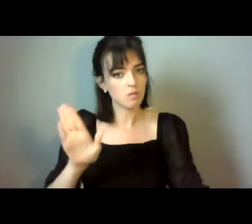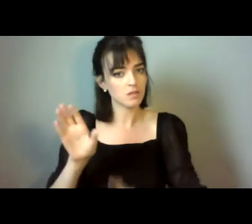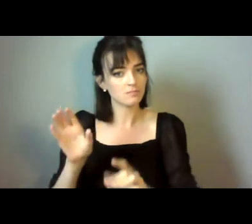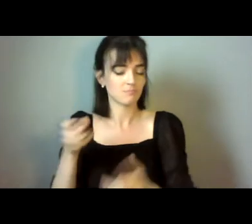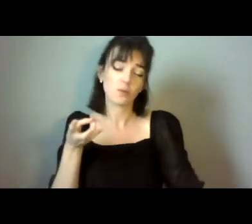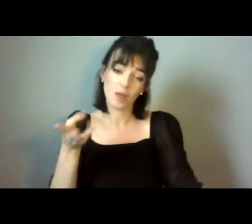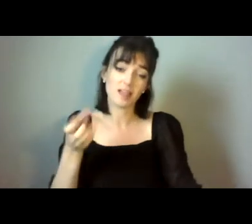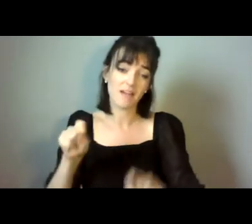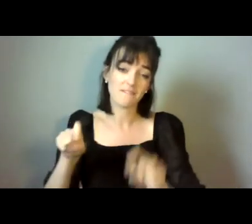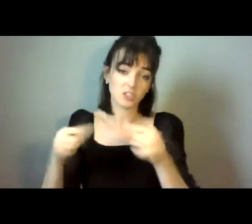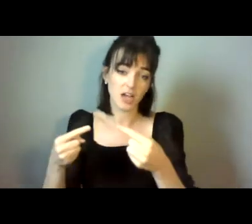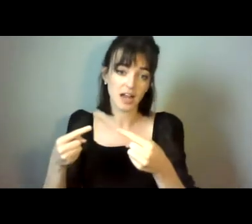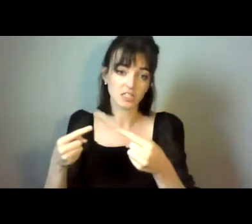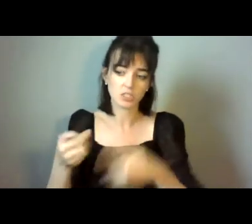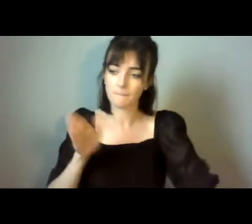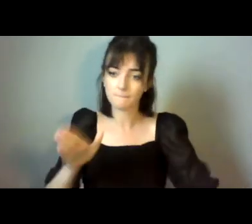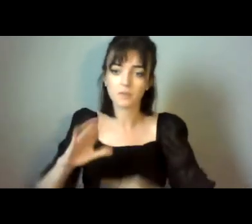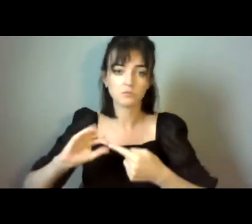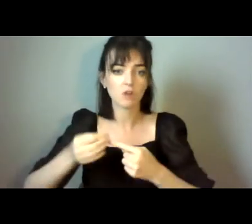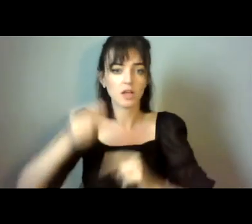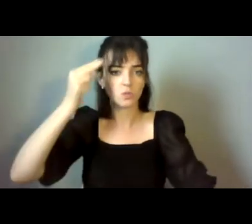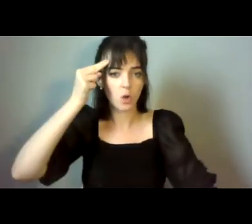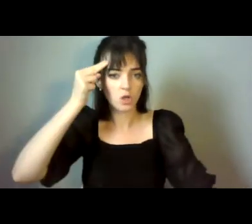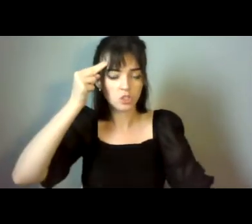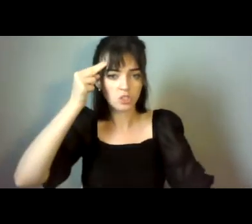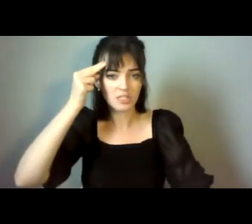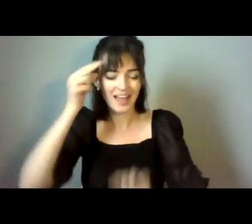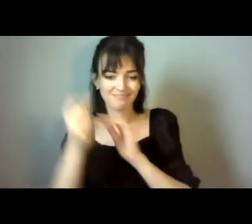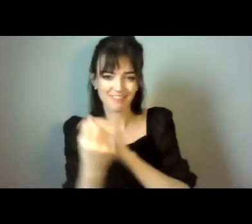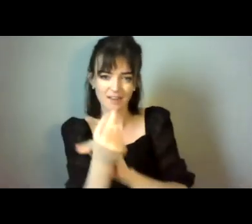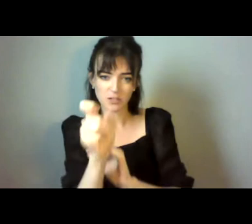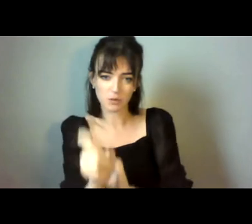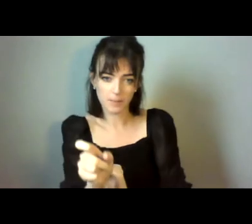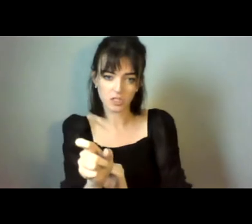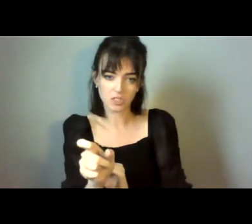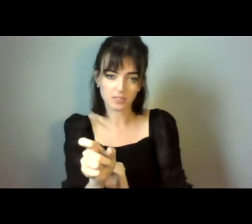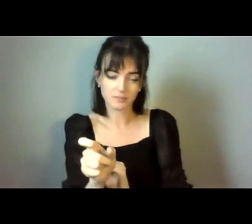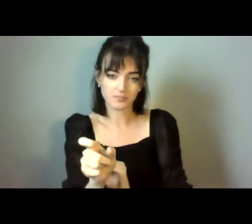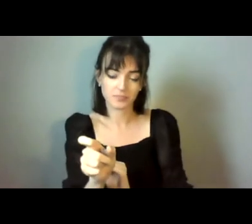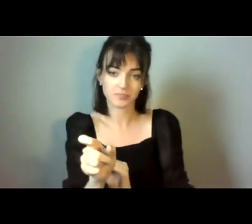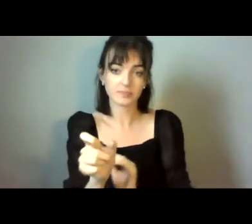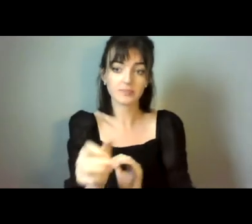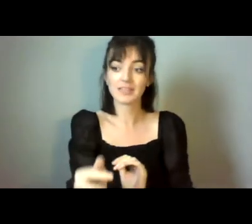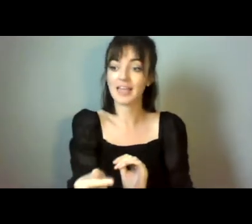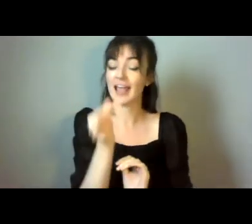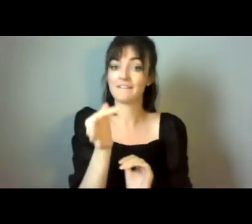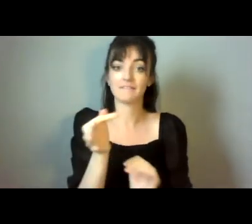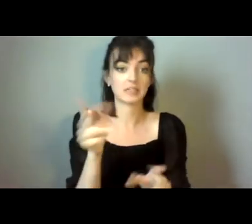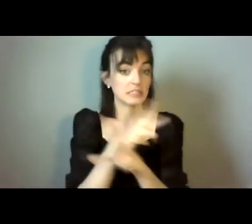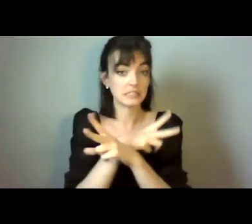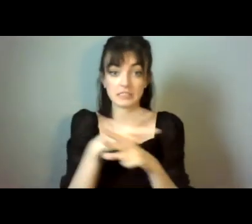understand the individual if they they have never worked